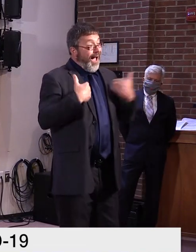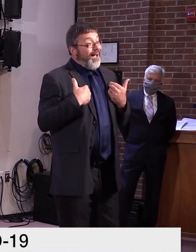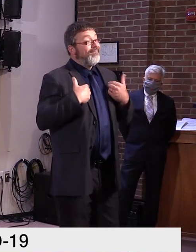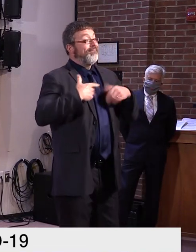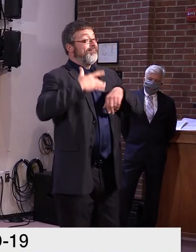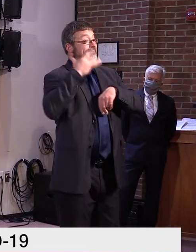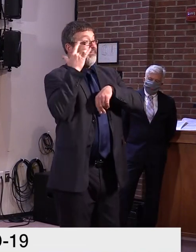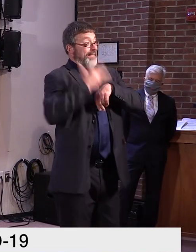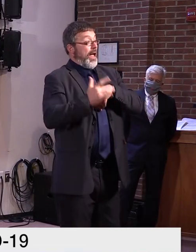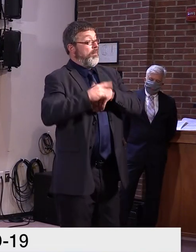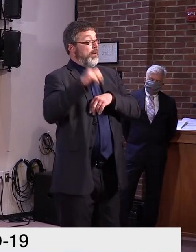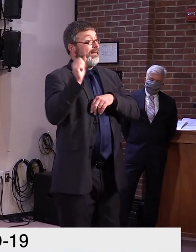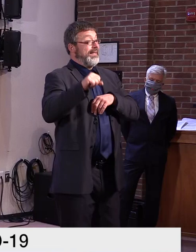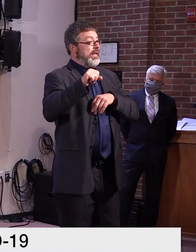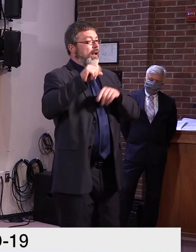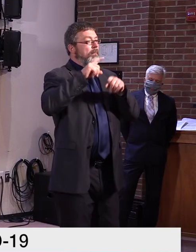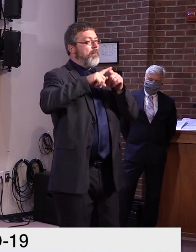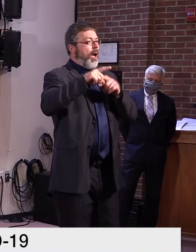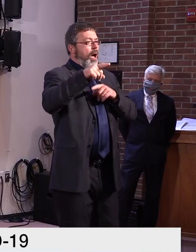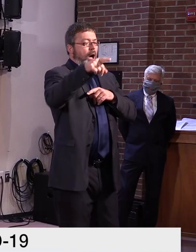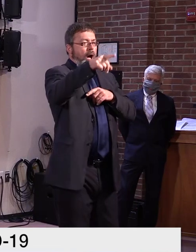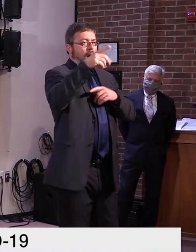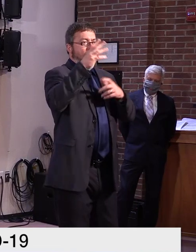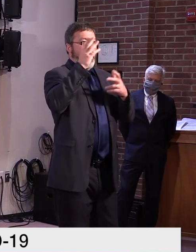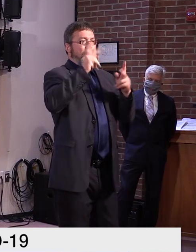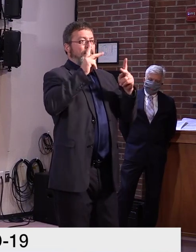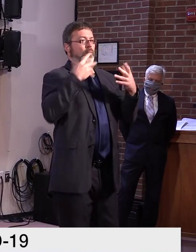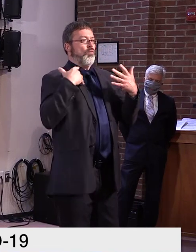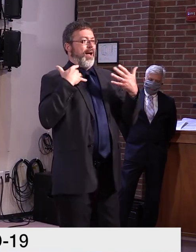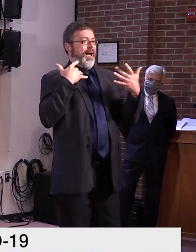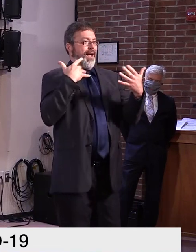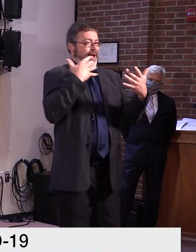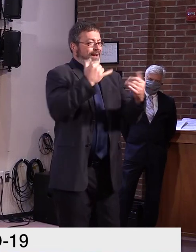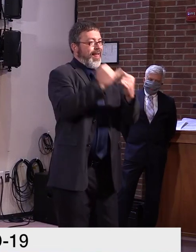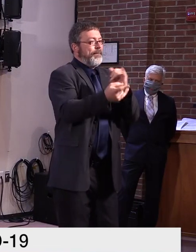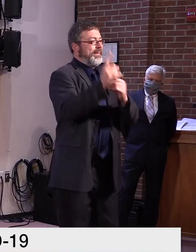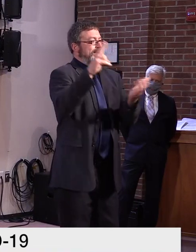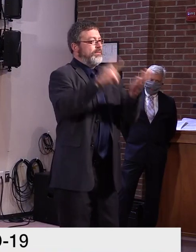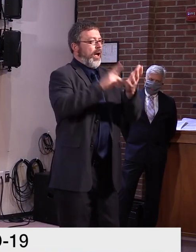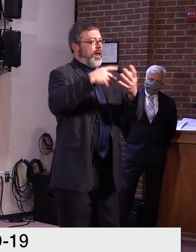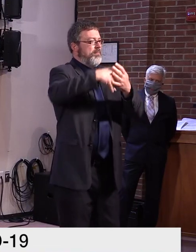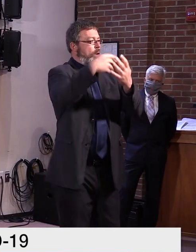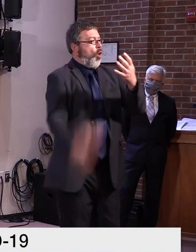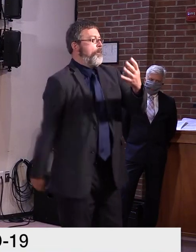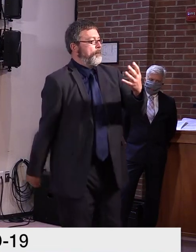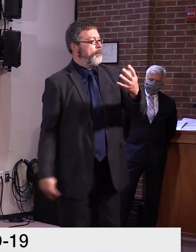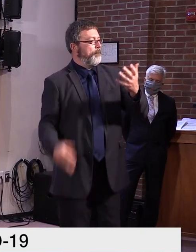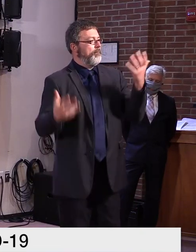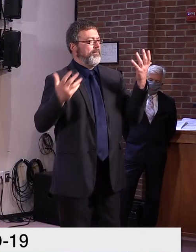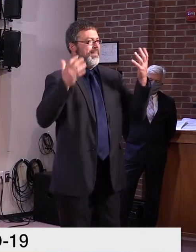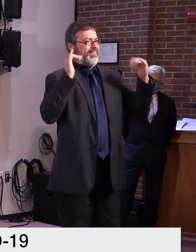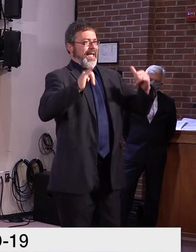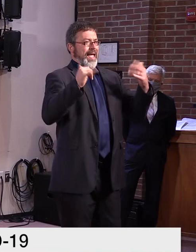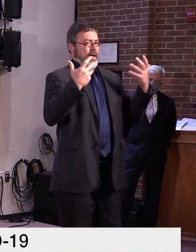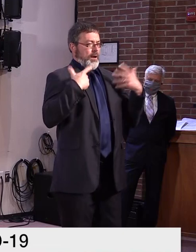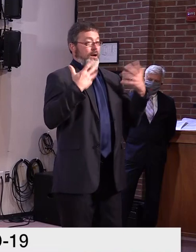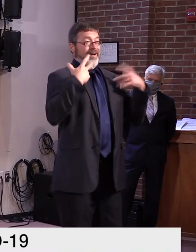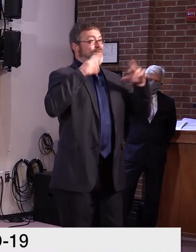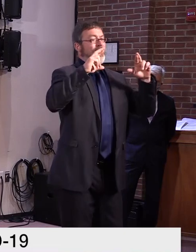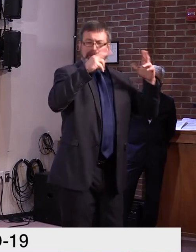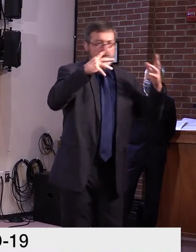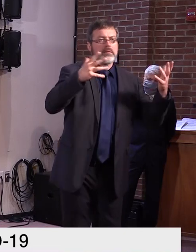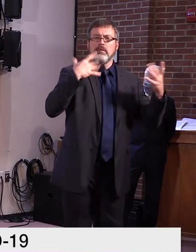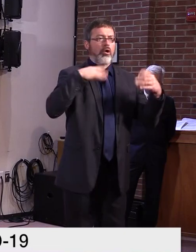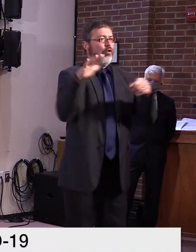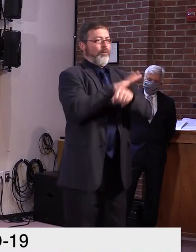sort of a backlog there, uh, but we have the ability to scale, uh, that system with the Vermont Virtual Learned Squadron. So it's